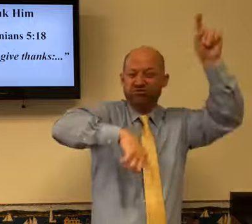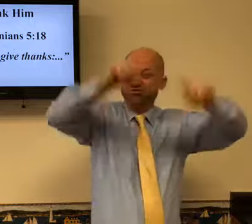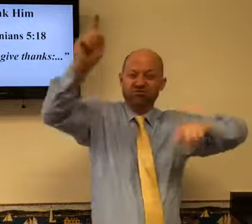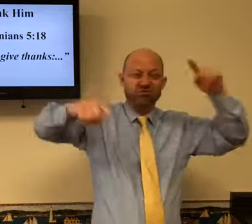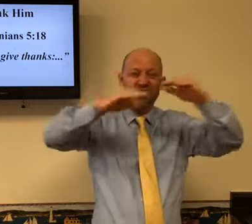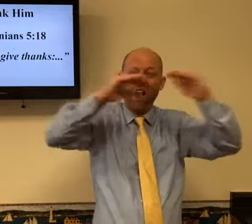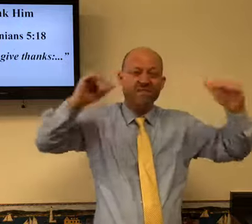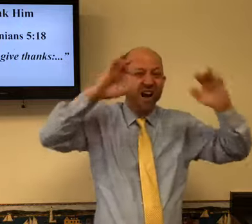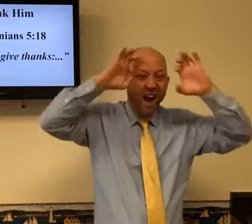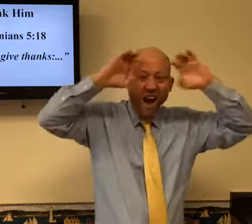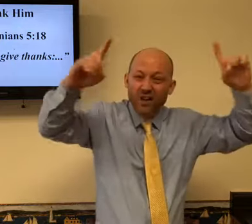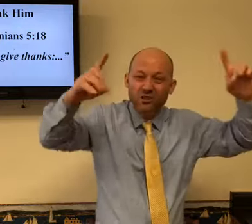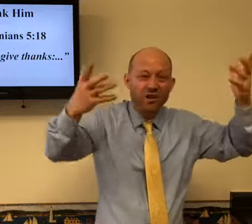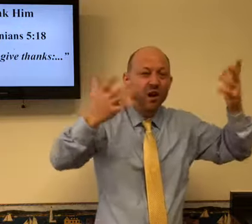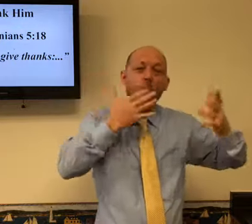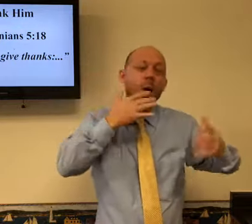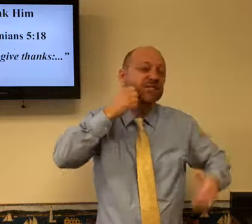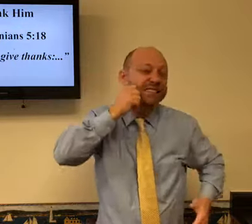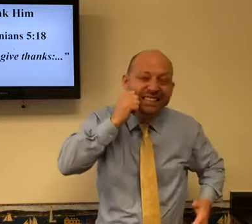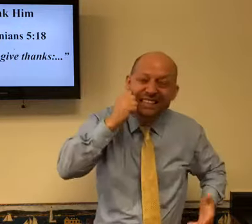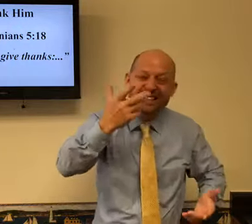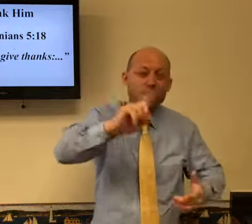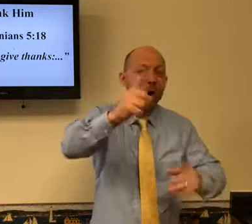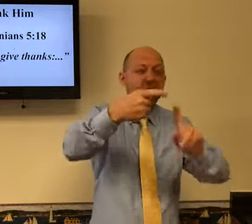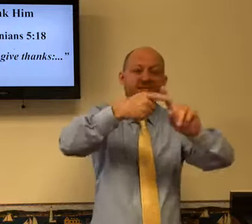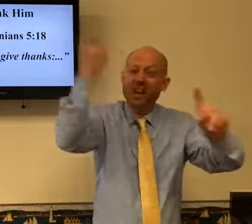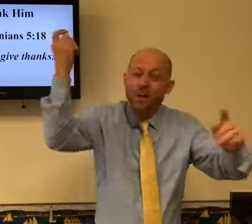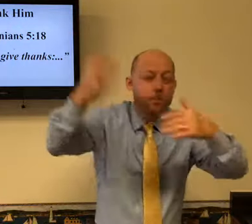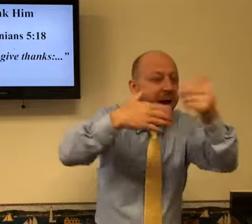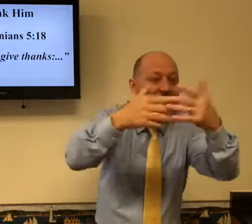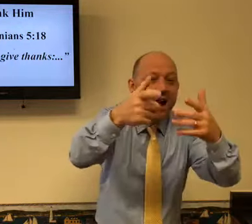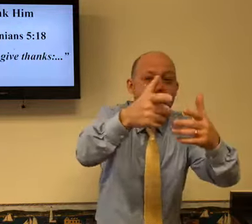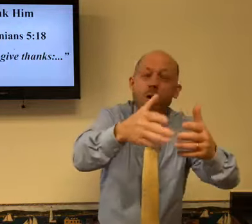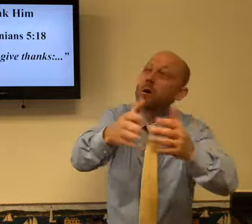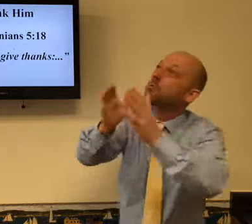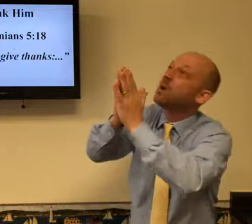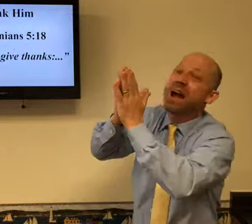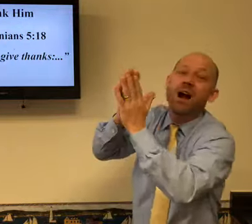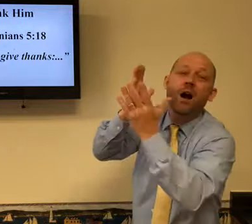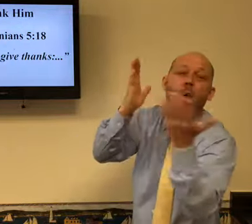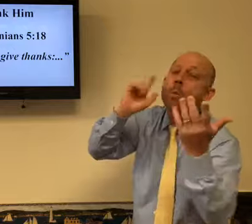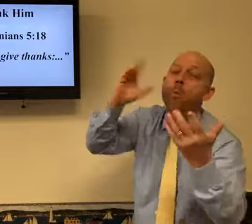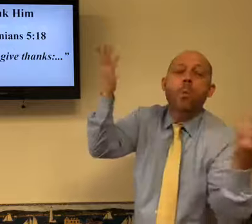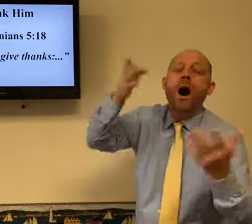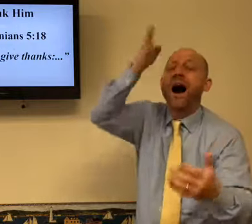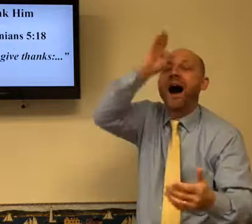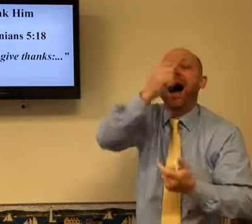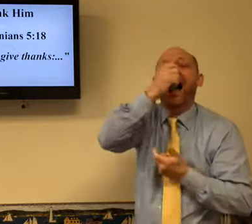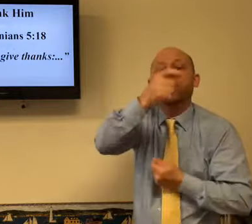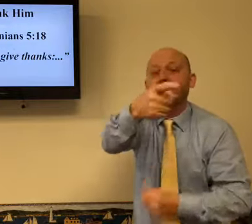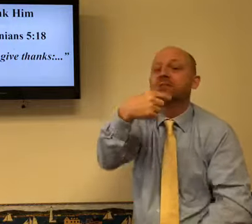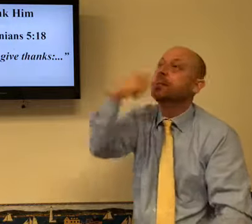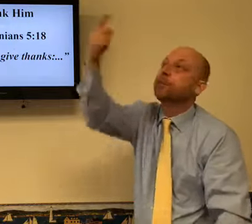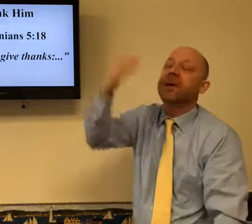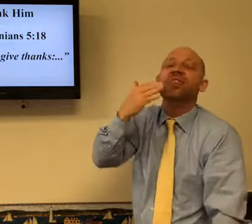tell him what's on your mind. You can talk to him about anything. You can be any level of education, any color skin.